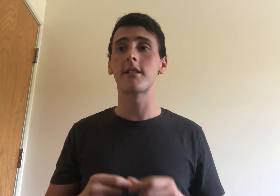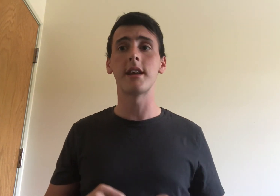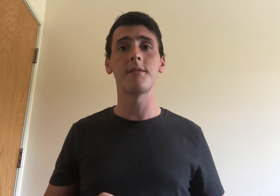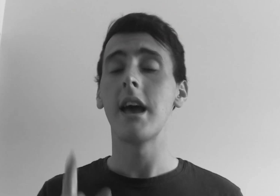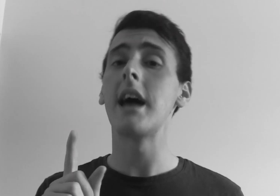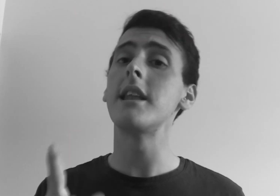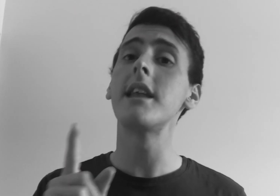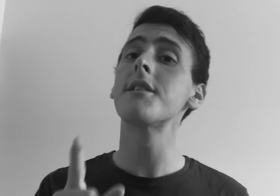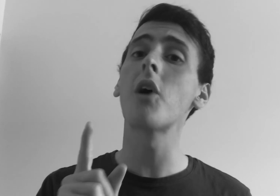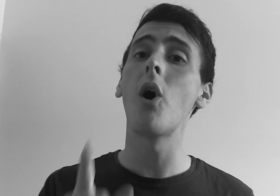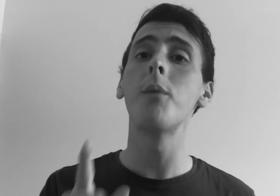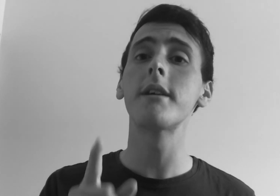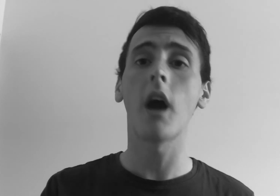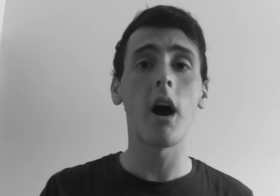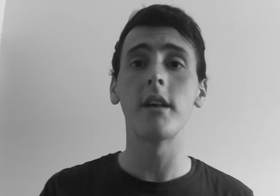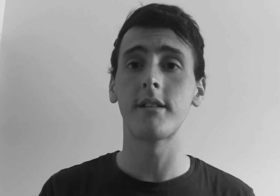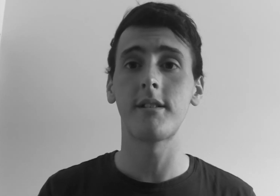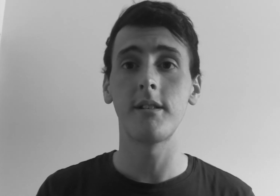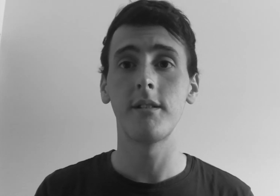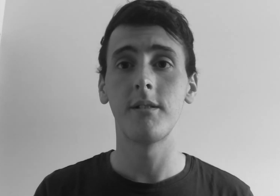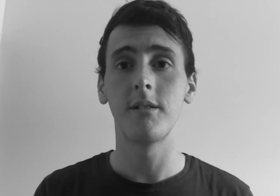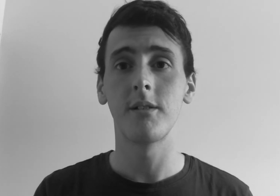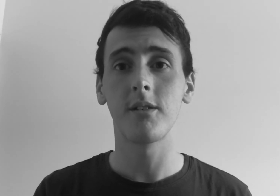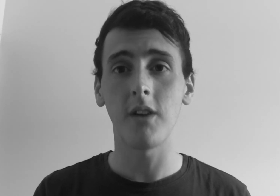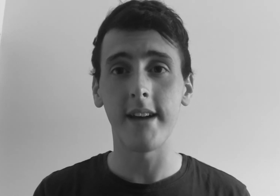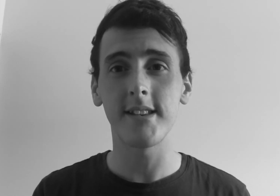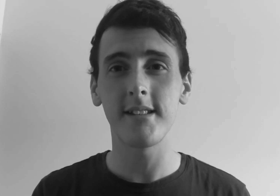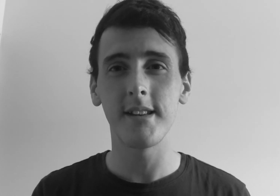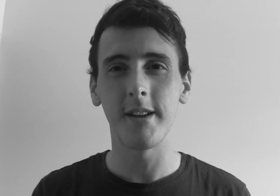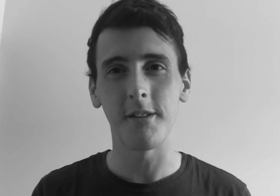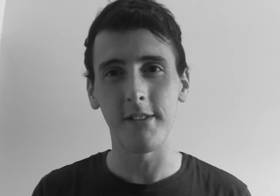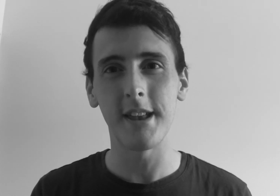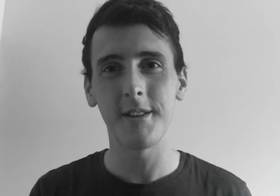And it is all because Christ intervened.